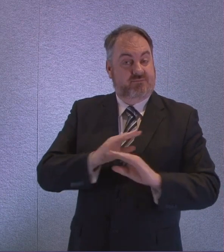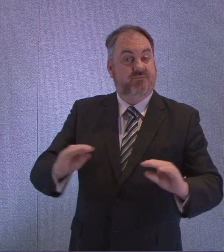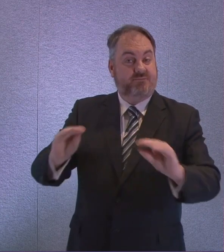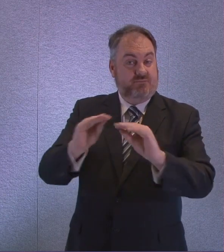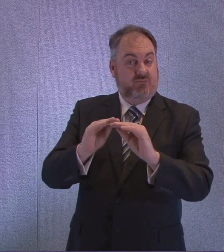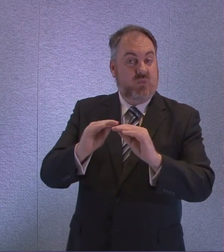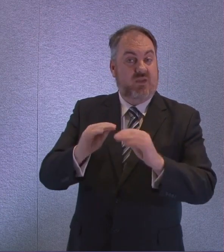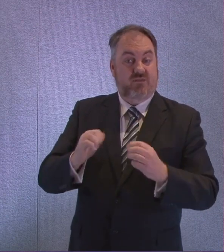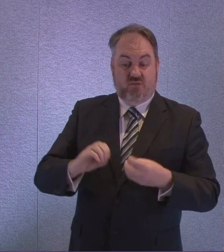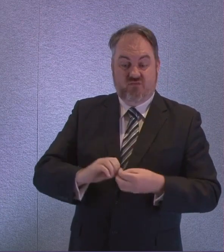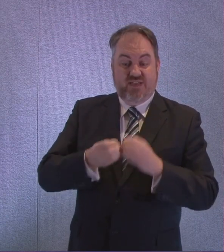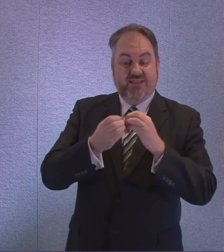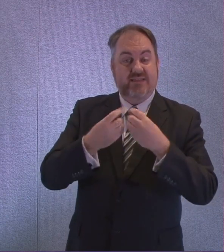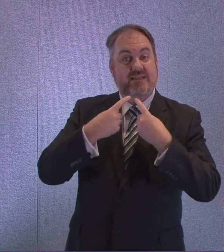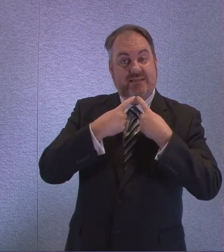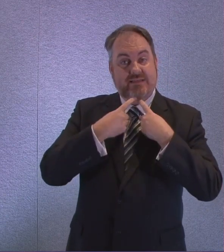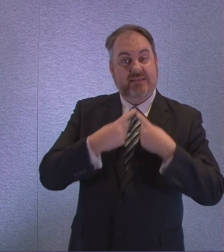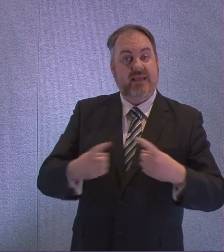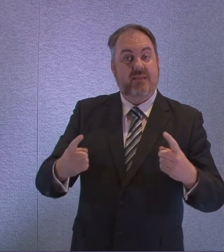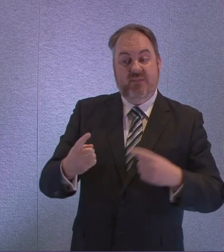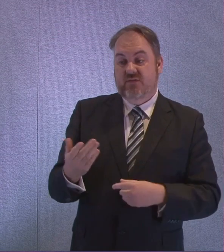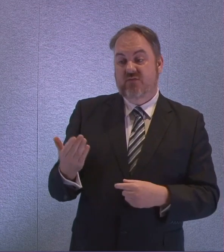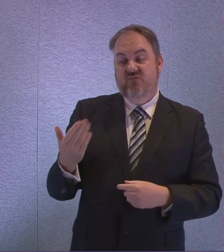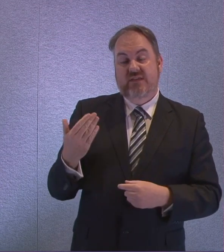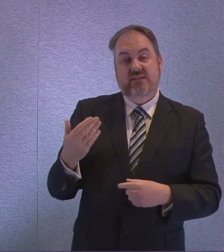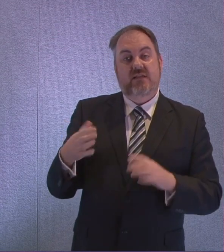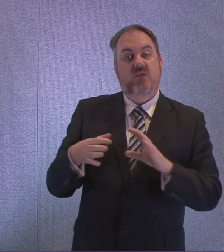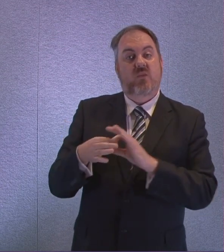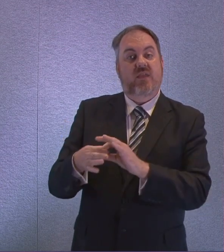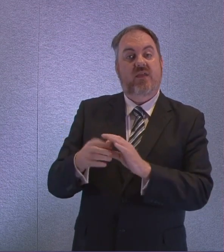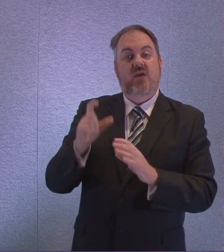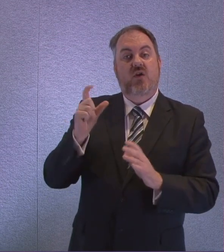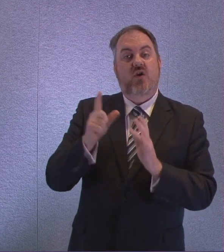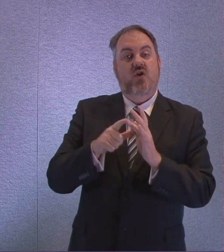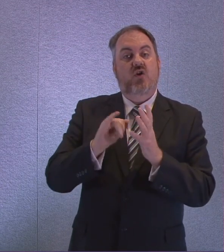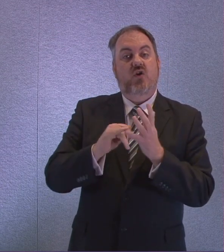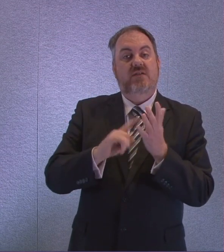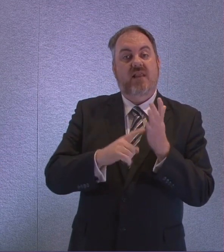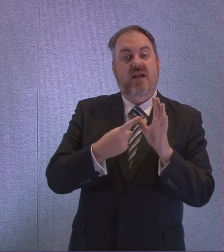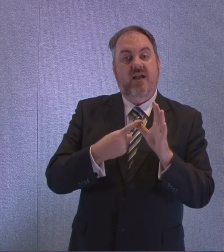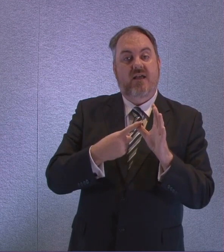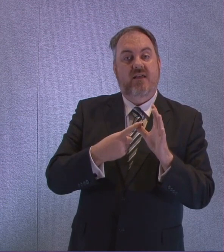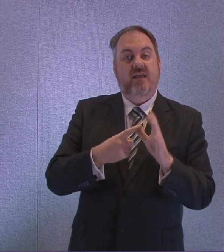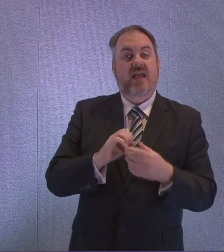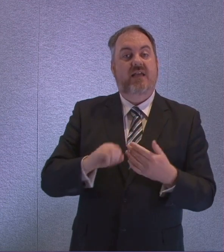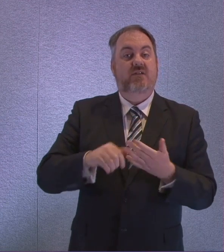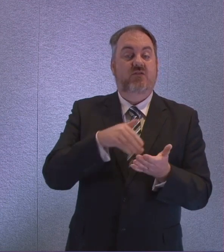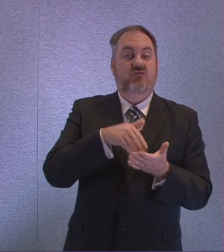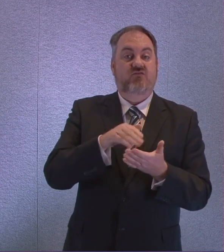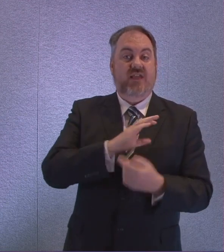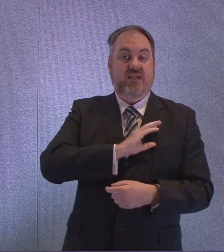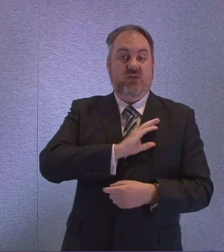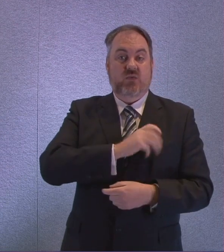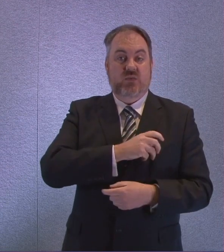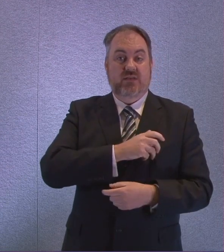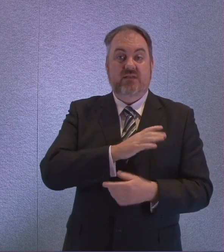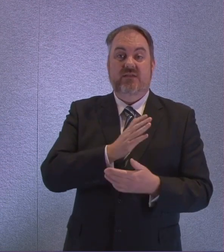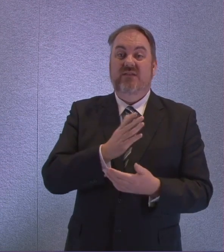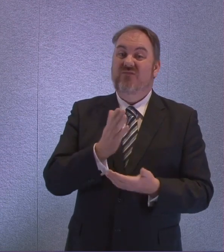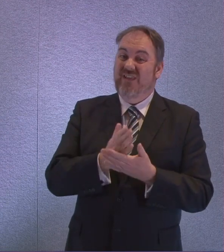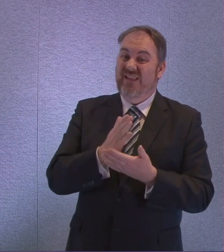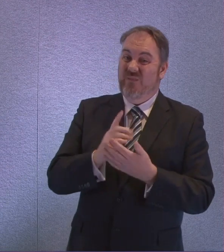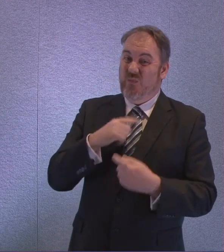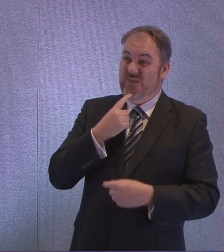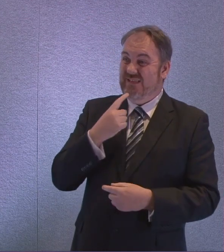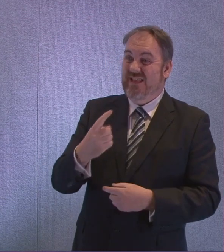I would encourage everybody to read, it's been agreed with COSA and the trade unions, is flip that on its head and say that every care worker